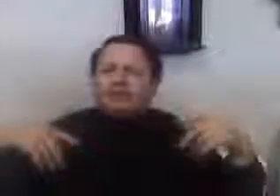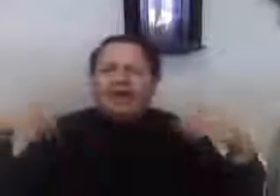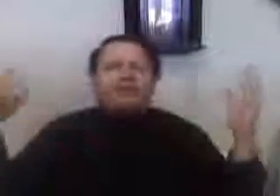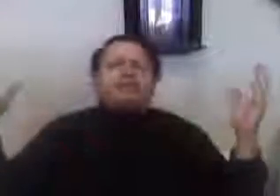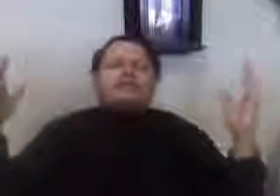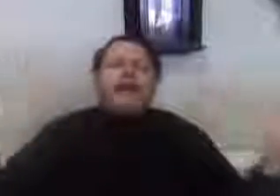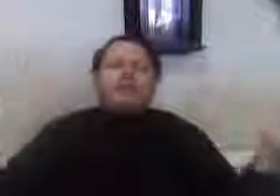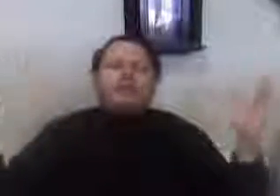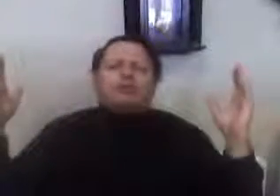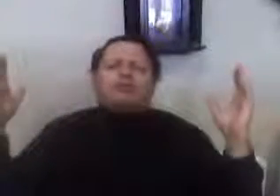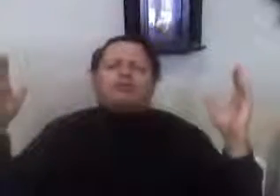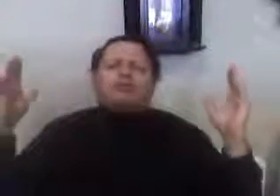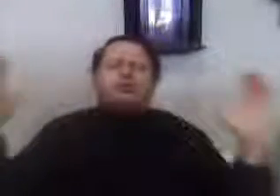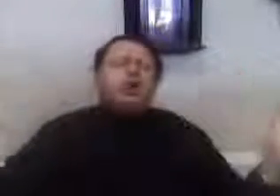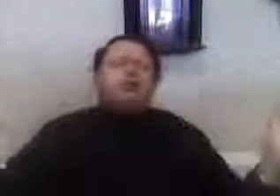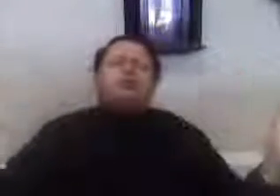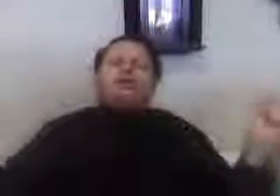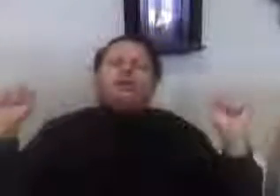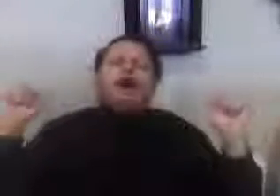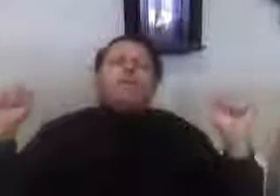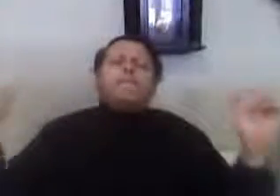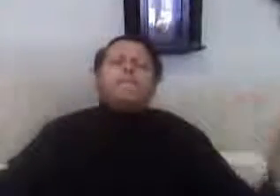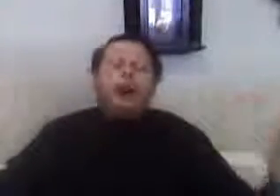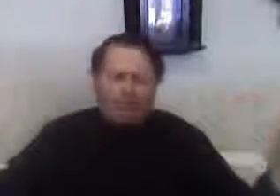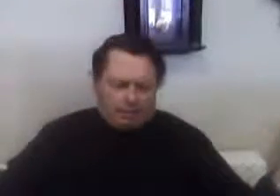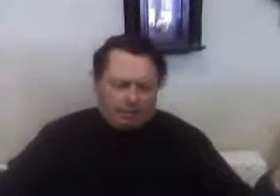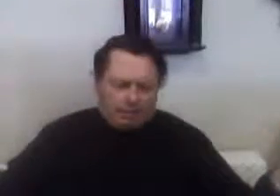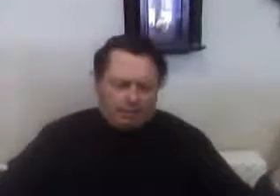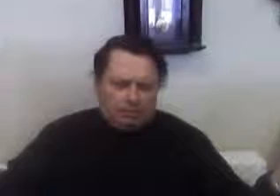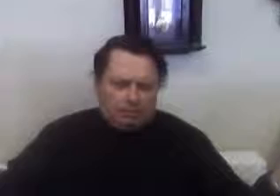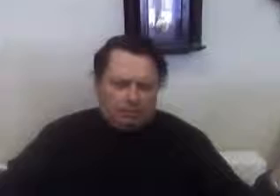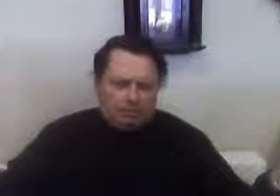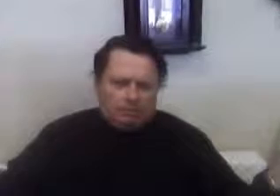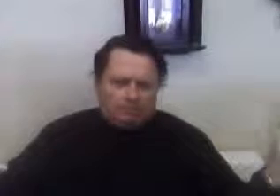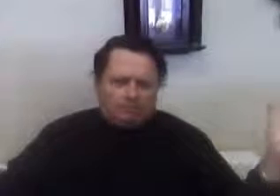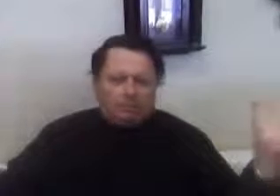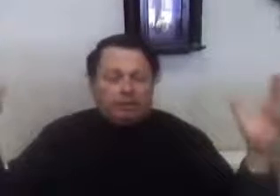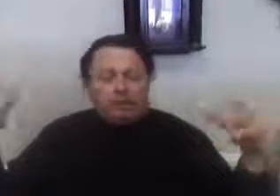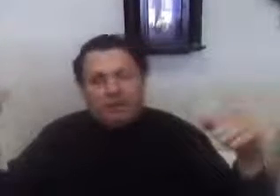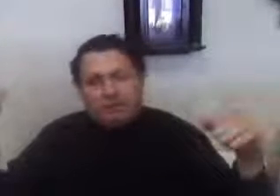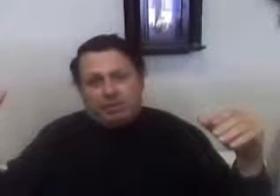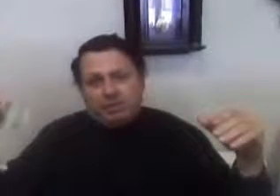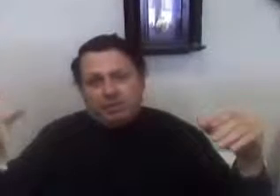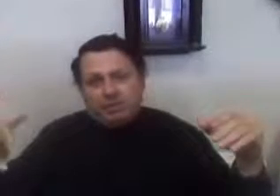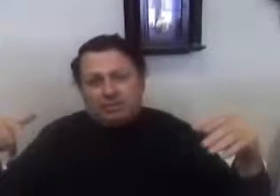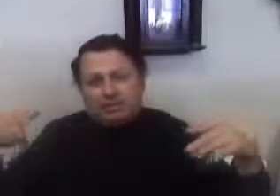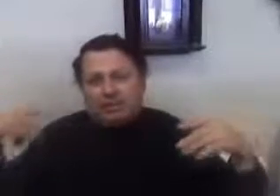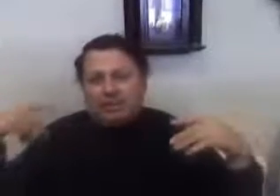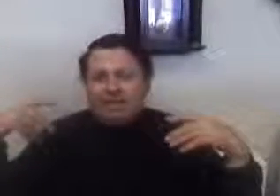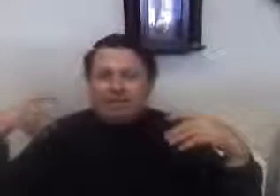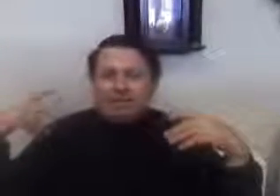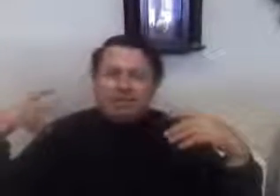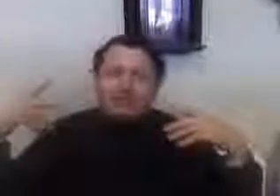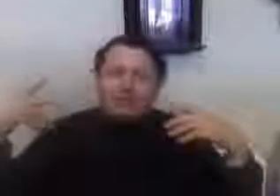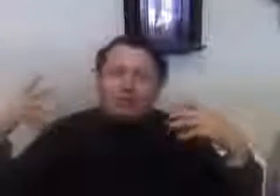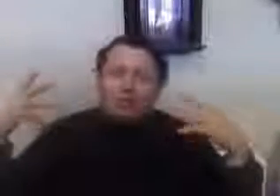That is Capitalism totally a muck. Communism is the